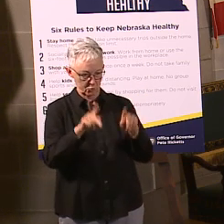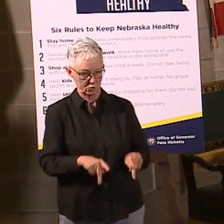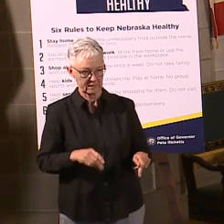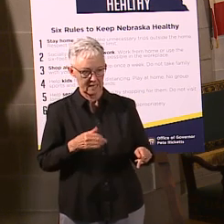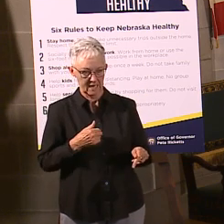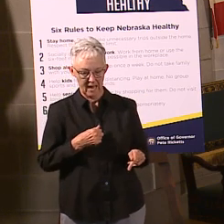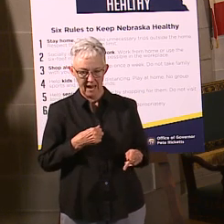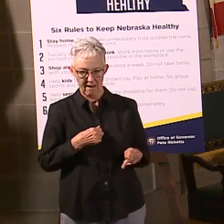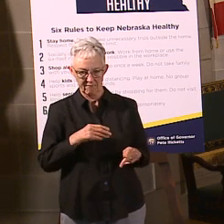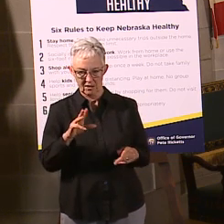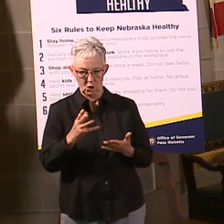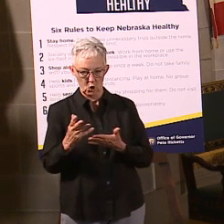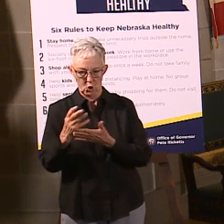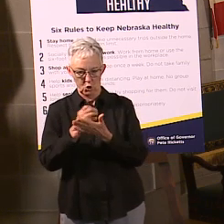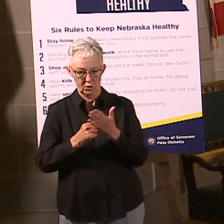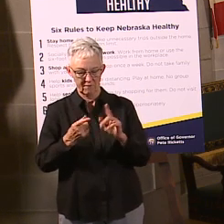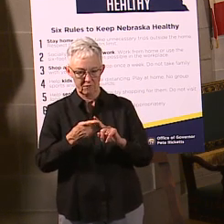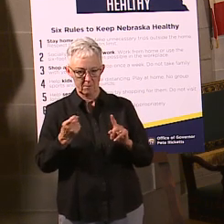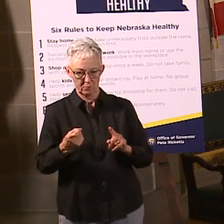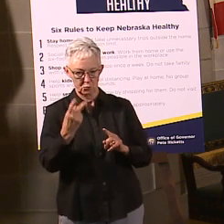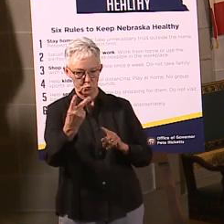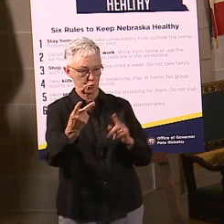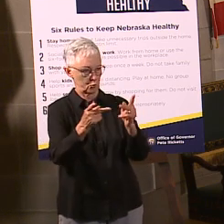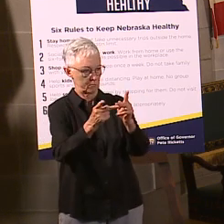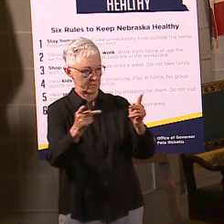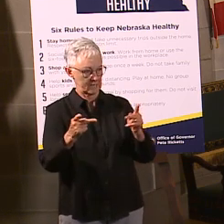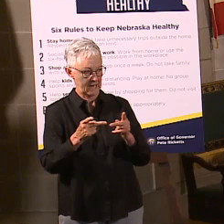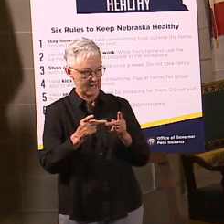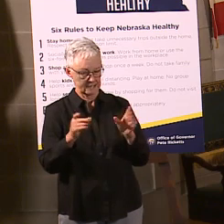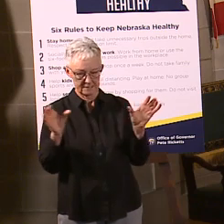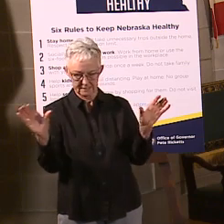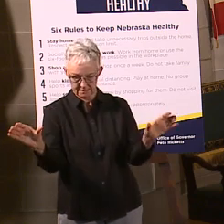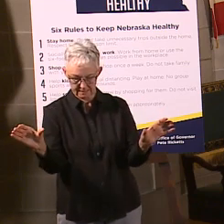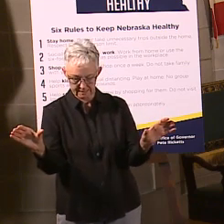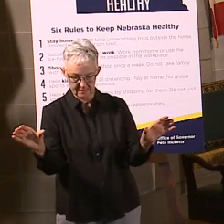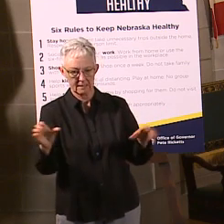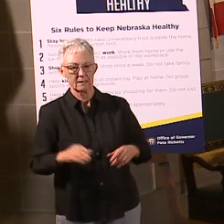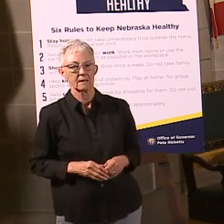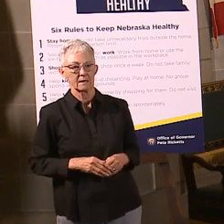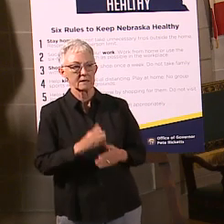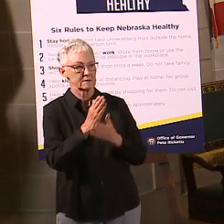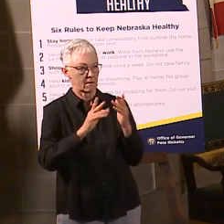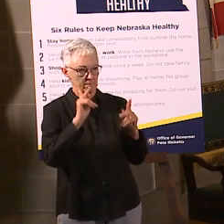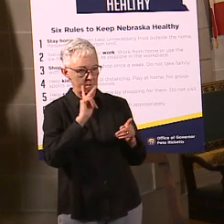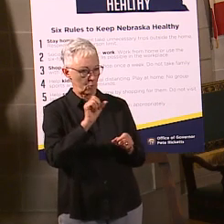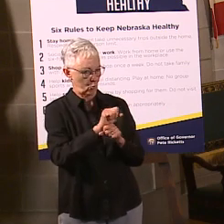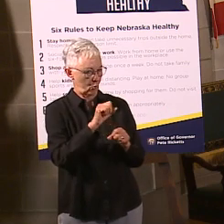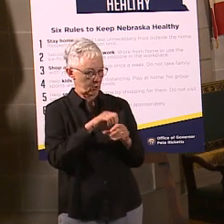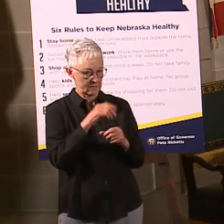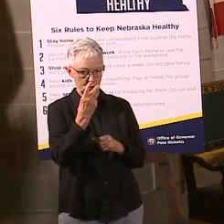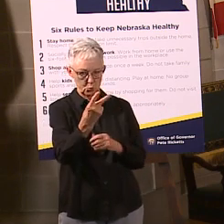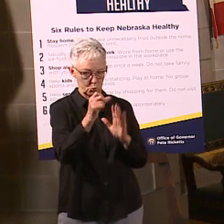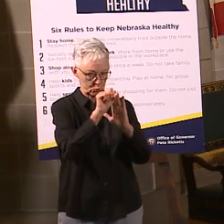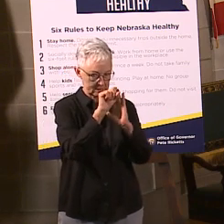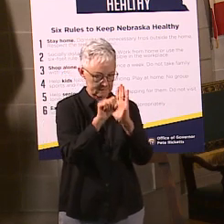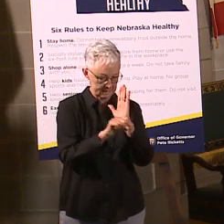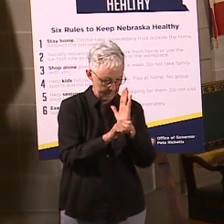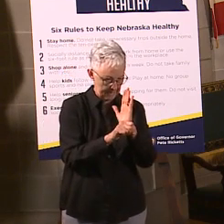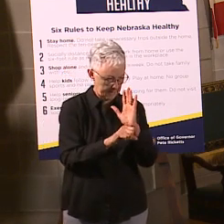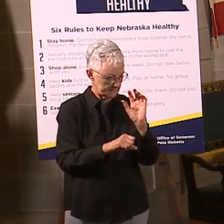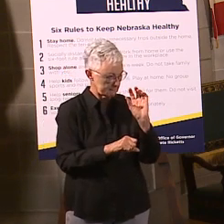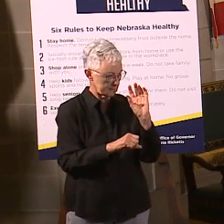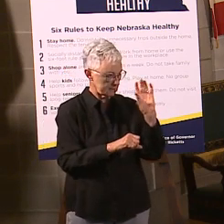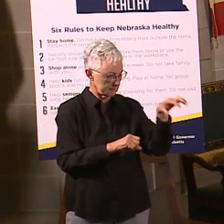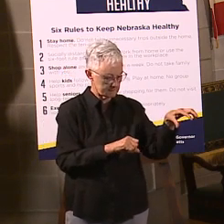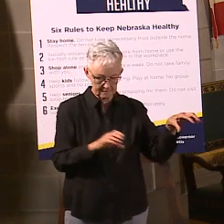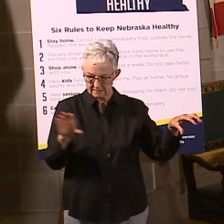If we request, if an individual has worked in two states, they can file on either one of those two states. And until you get the full record, you're